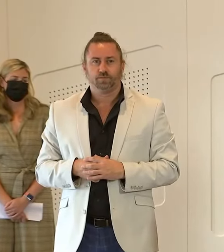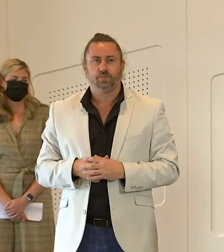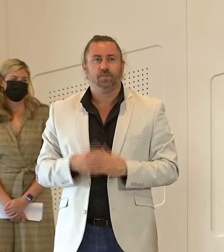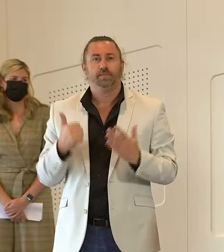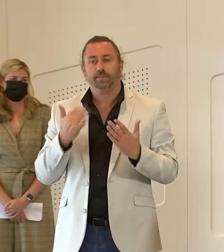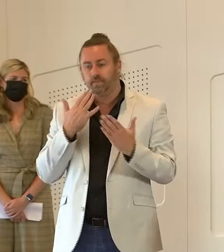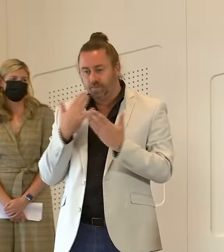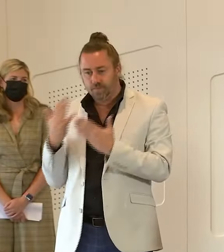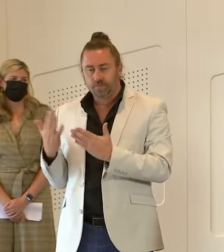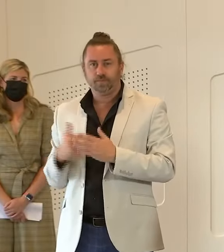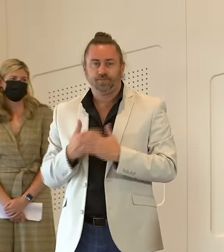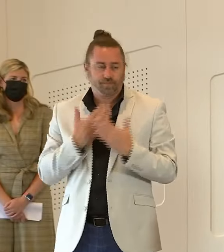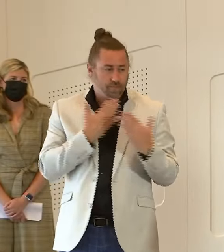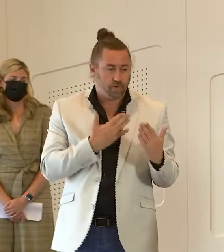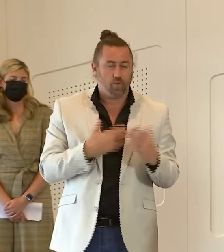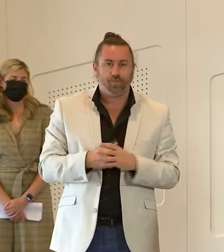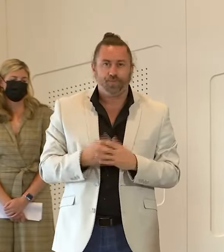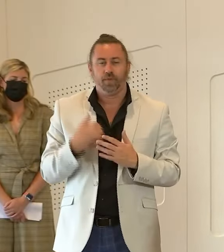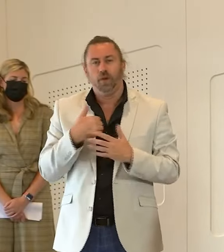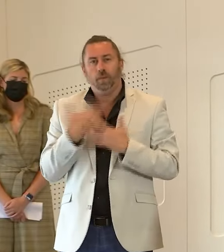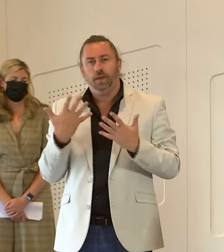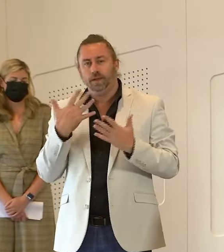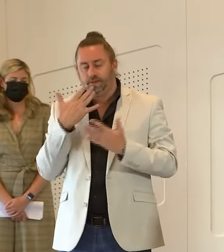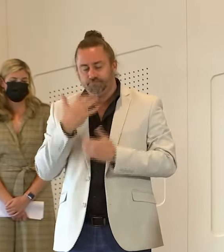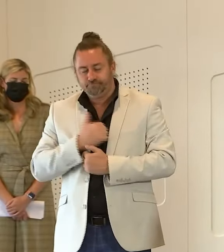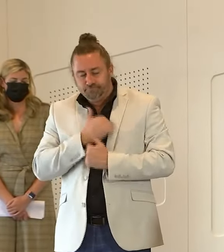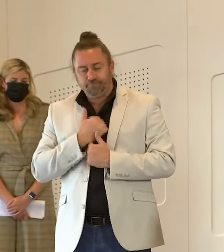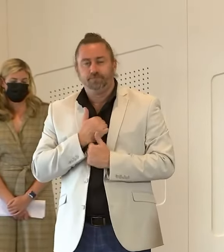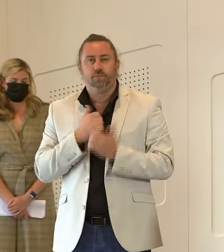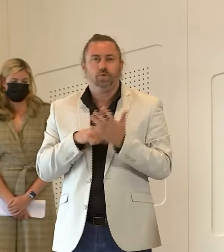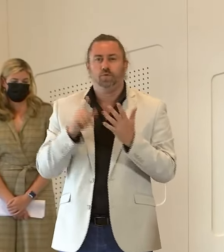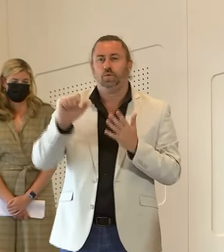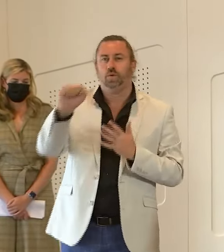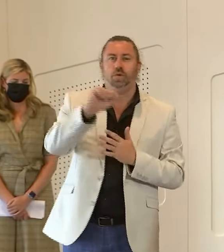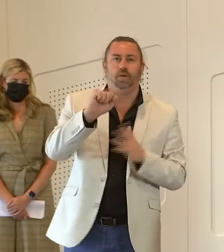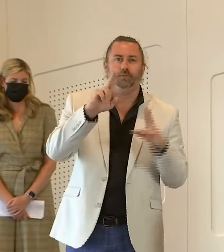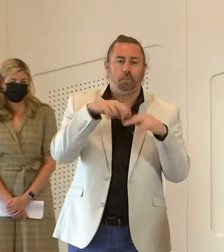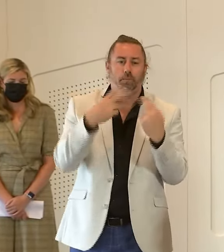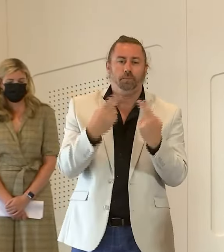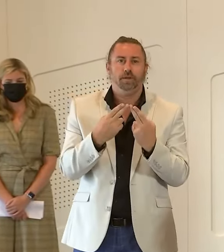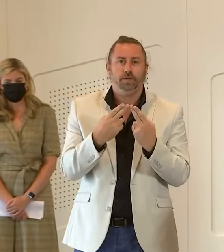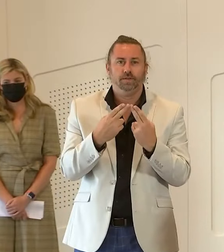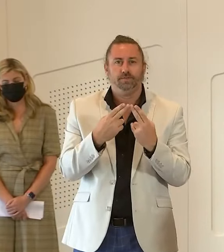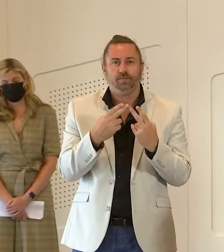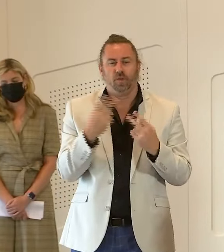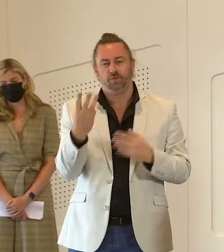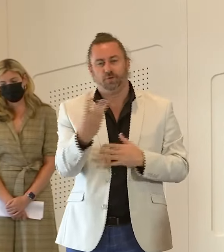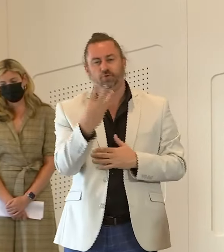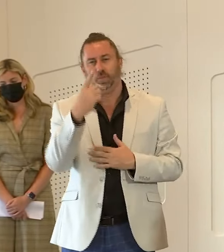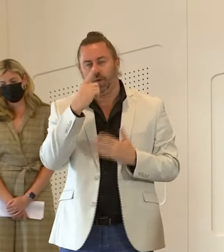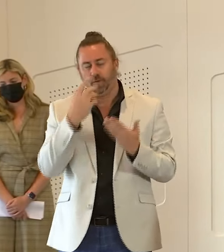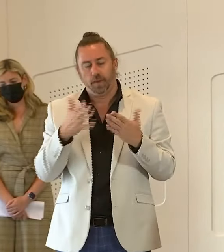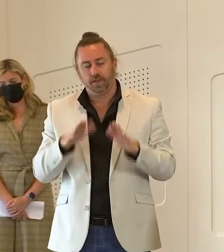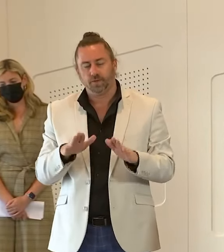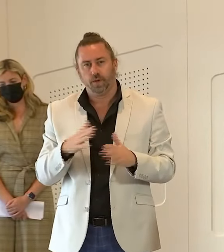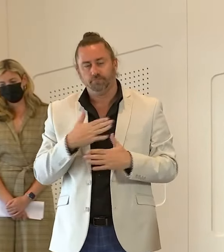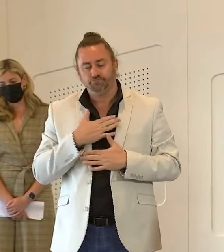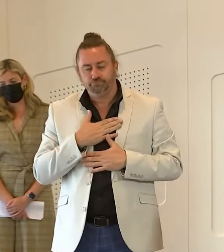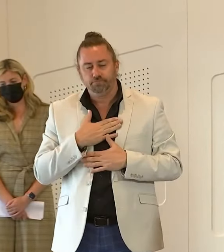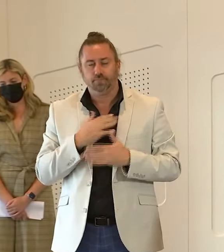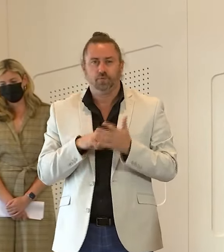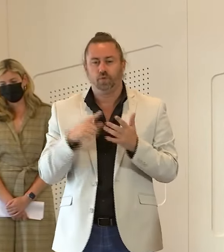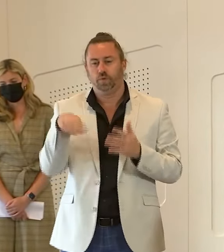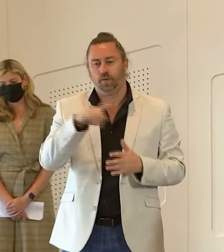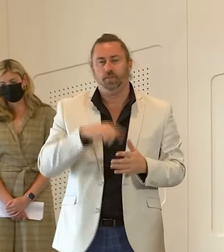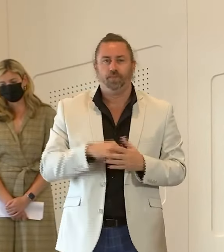Thank you and my condolence also to the families of the three individuals who have passed away the last 24 hours and